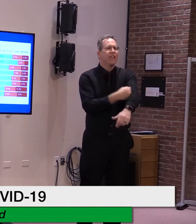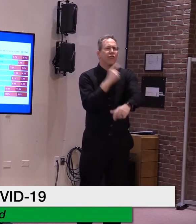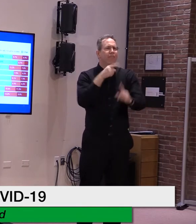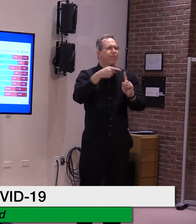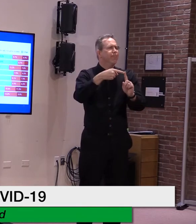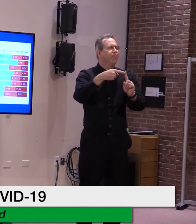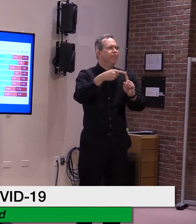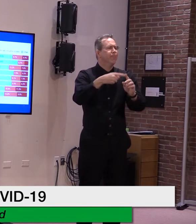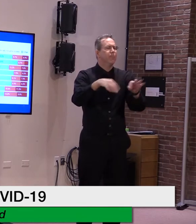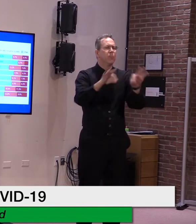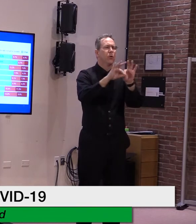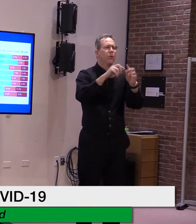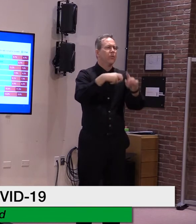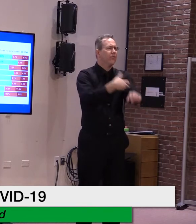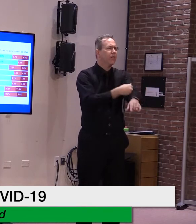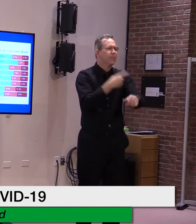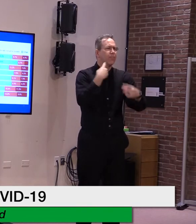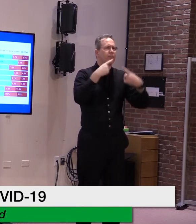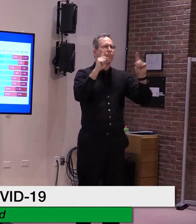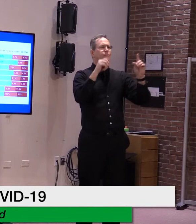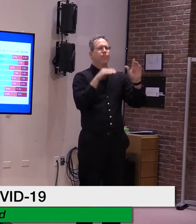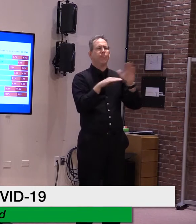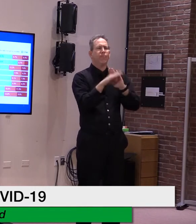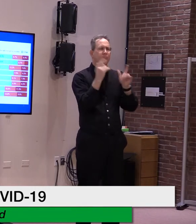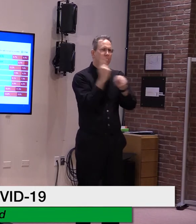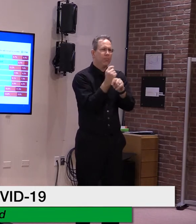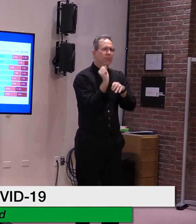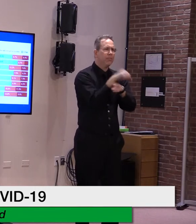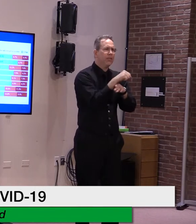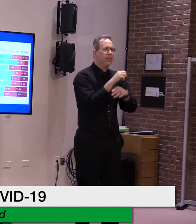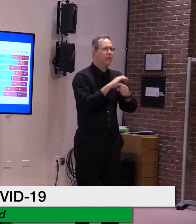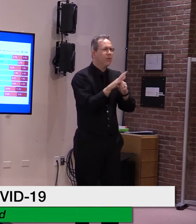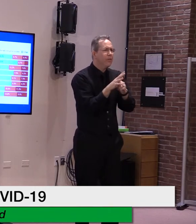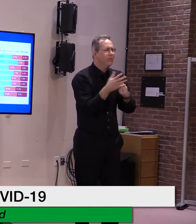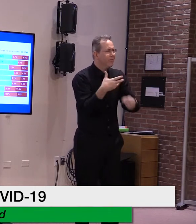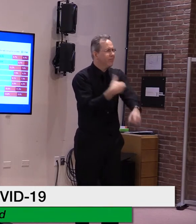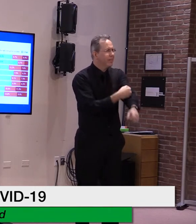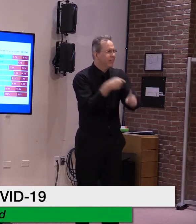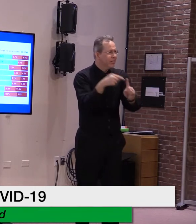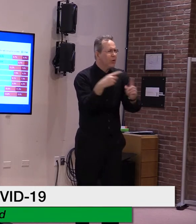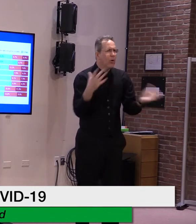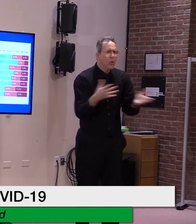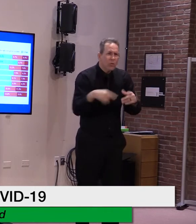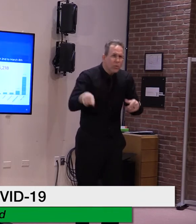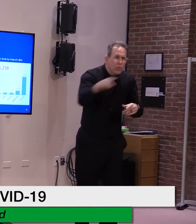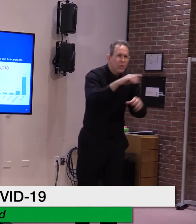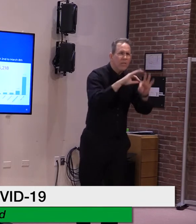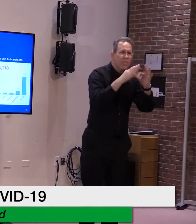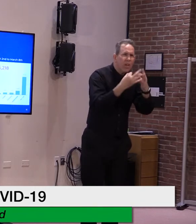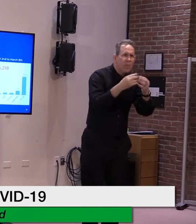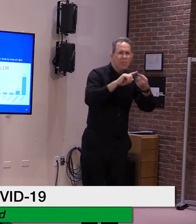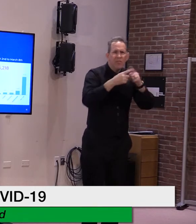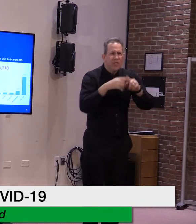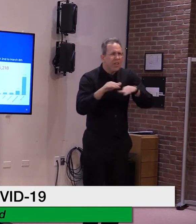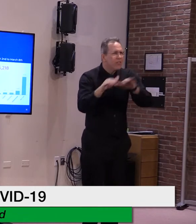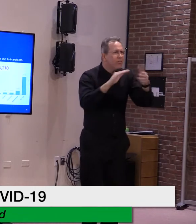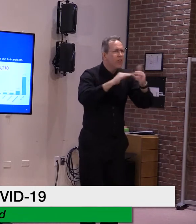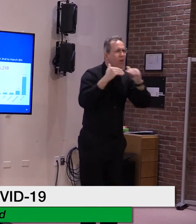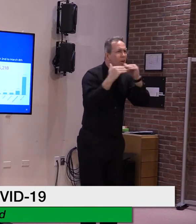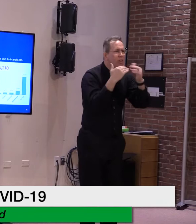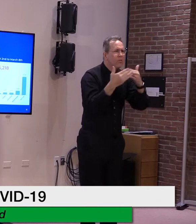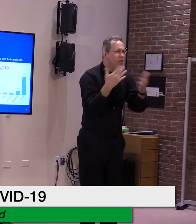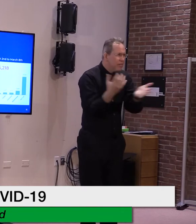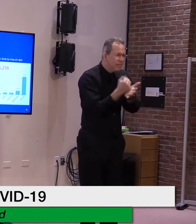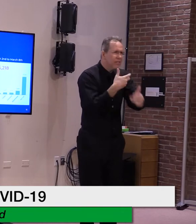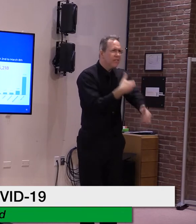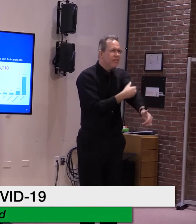And it's certainly important to encourage your friends and your family to step up when it's their turn. Giving a brief overview